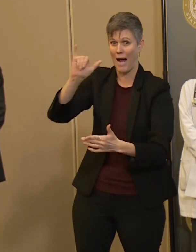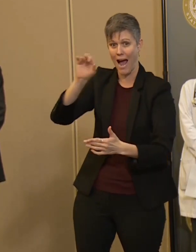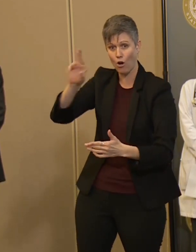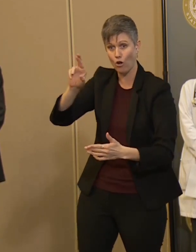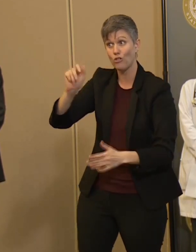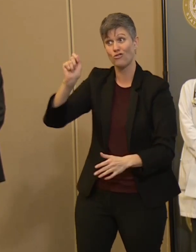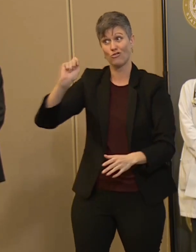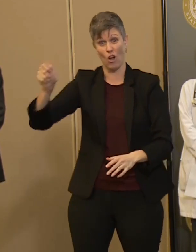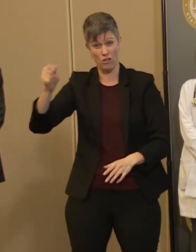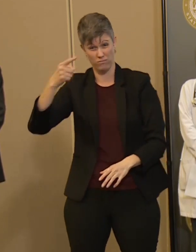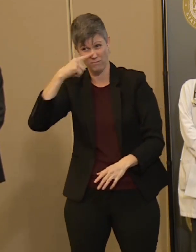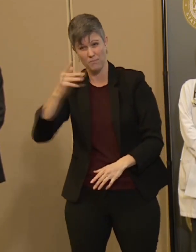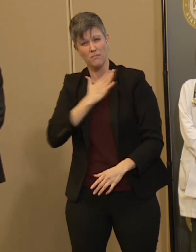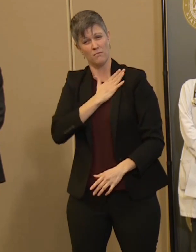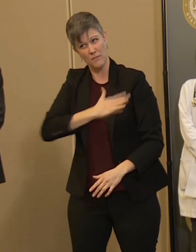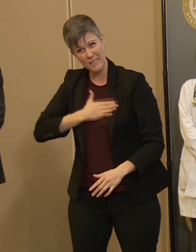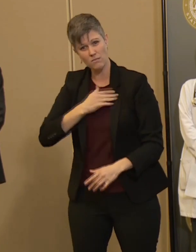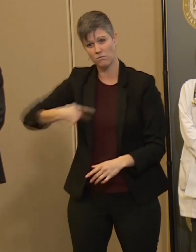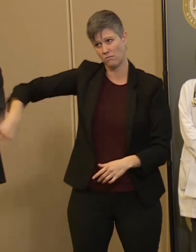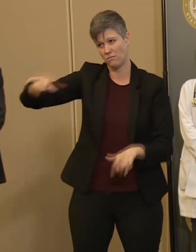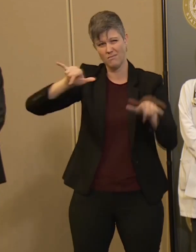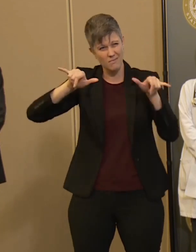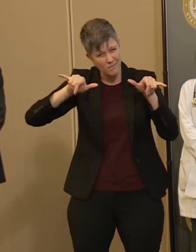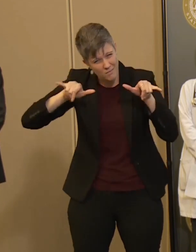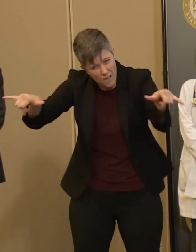home order effective immediately.